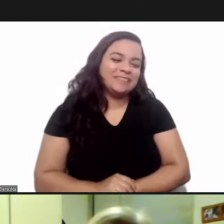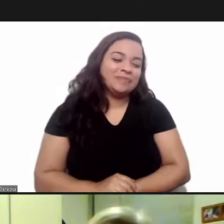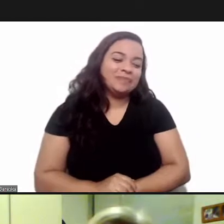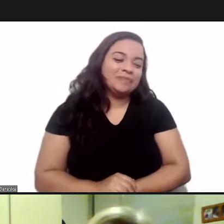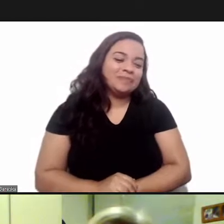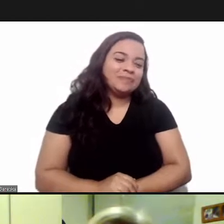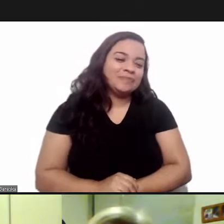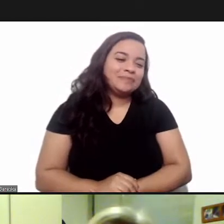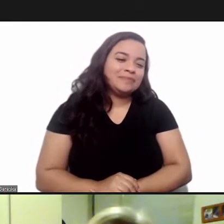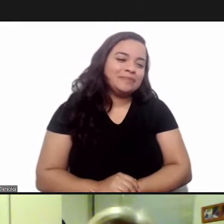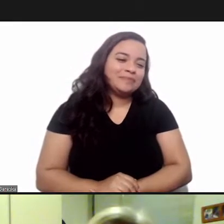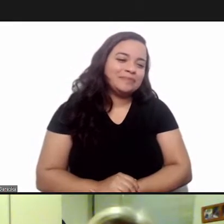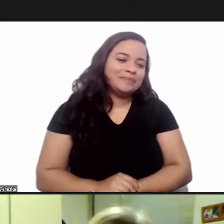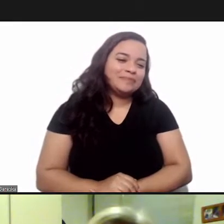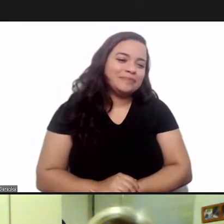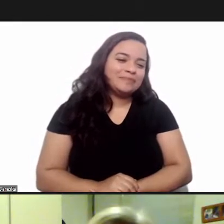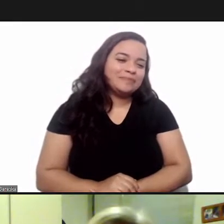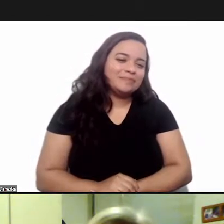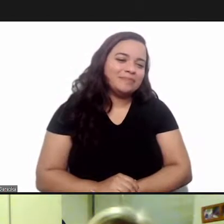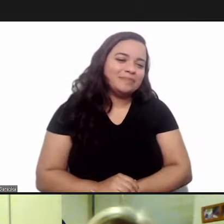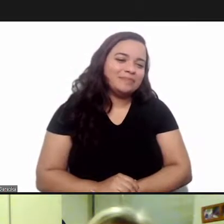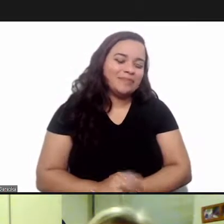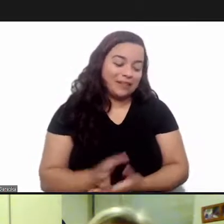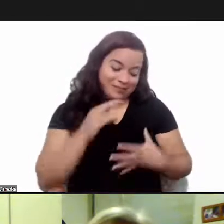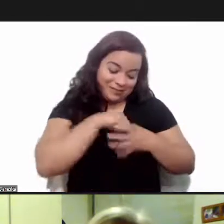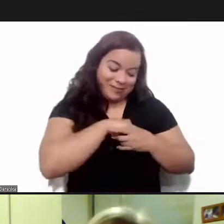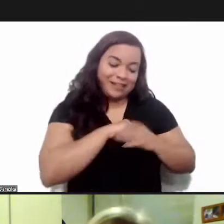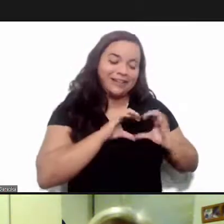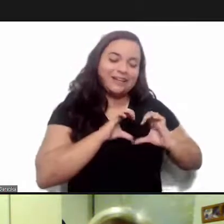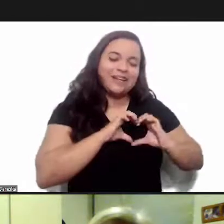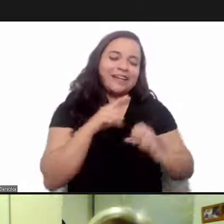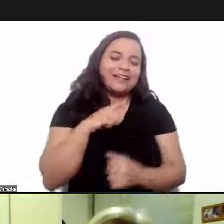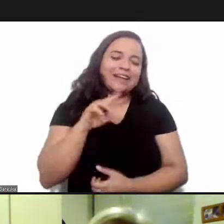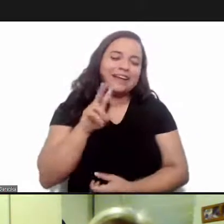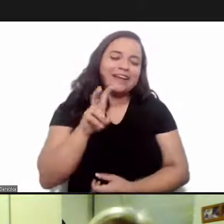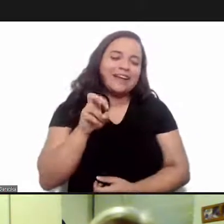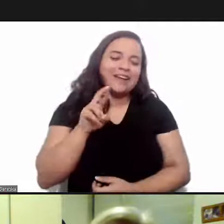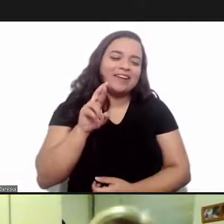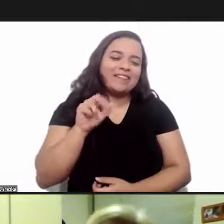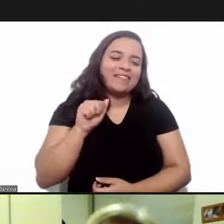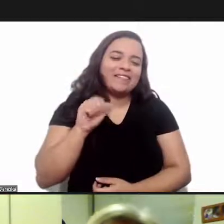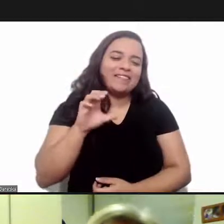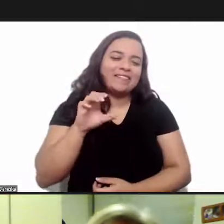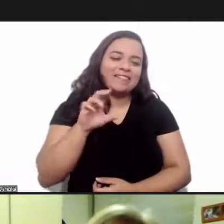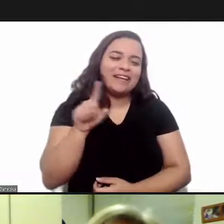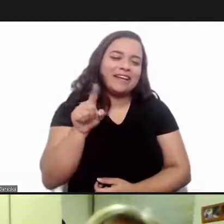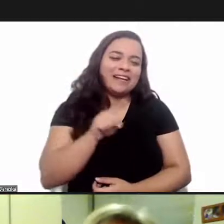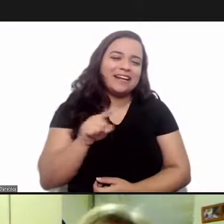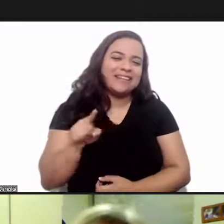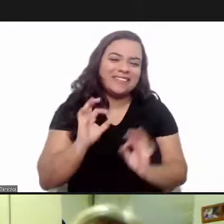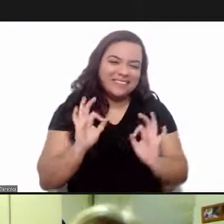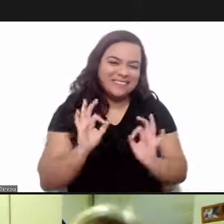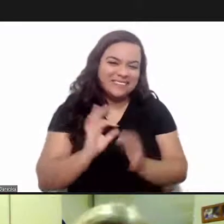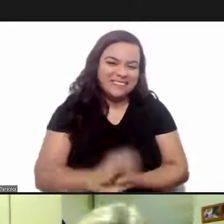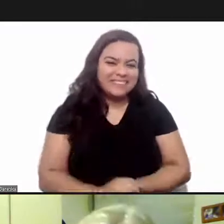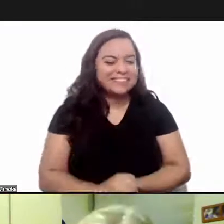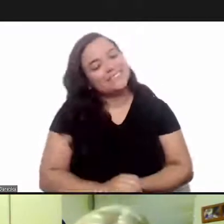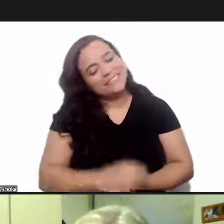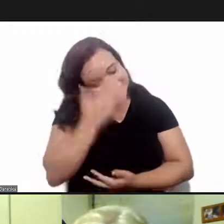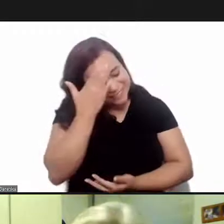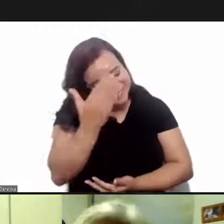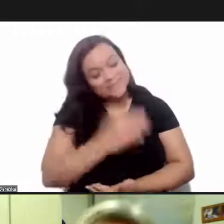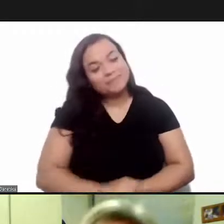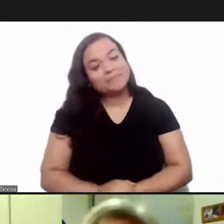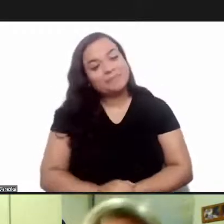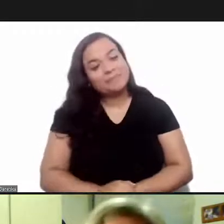i always recall heifer in my heart vera cruz great okay okay thank you very much